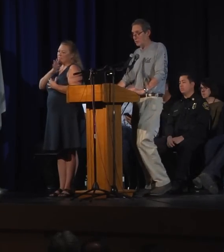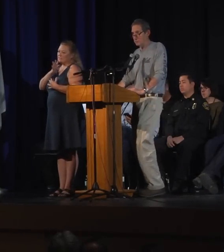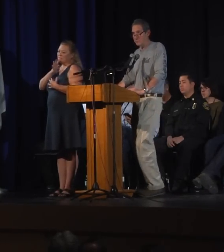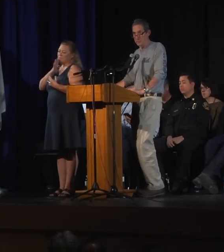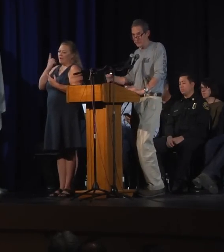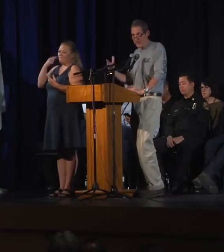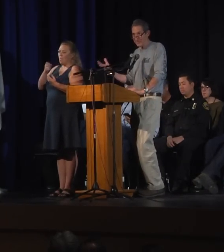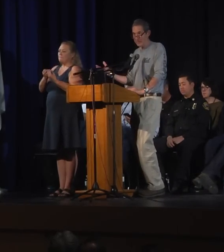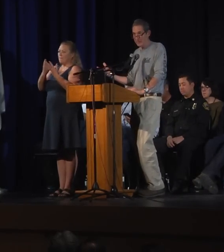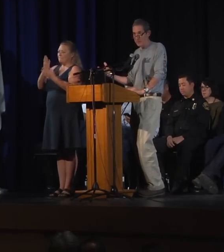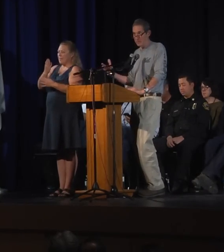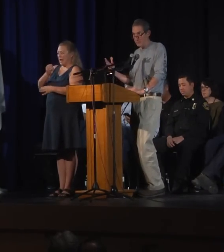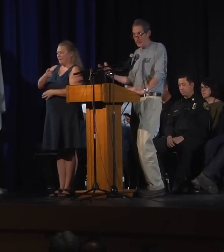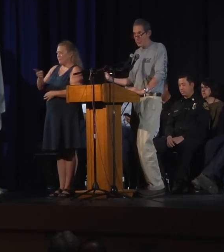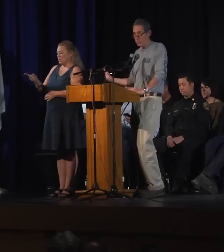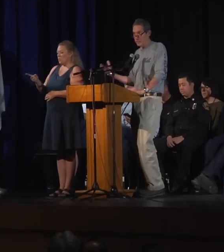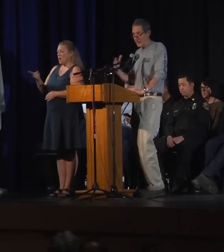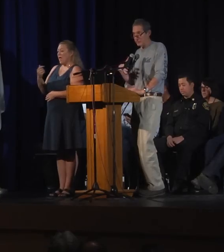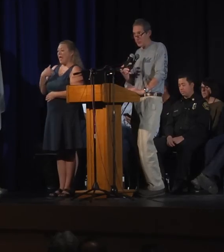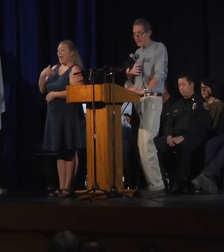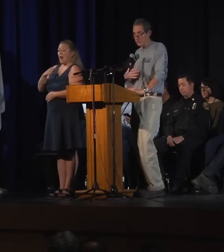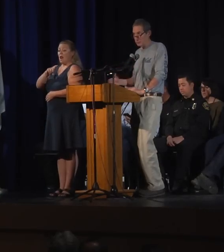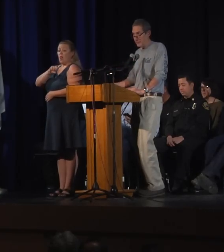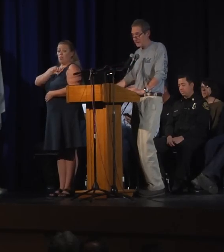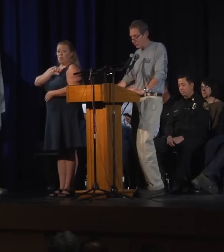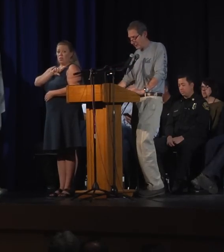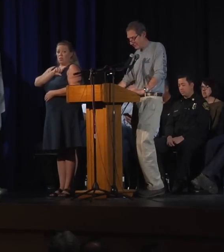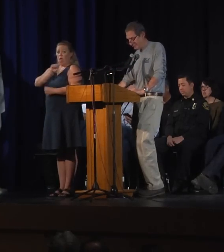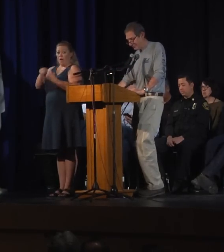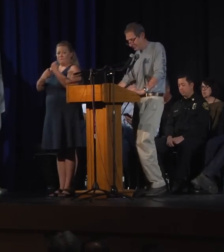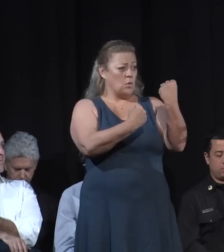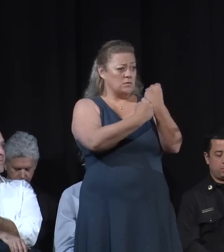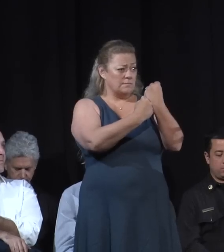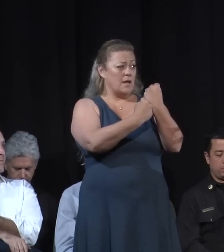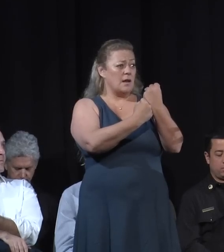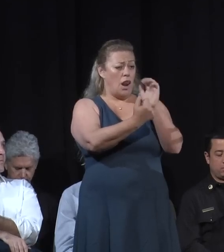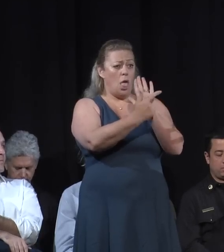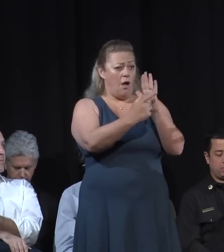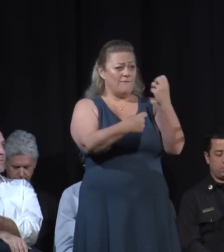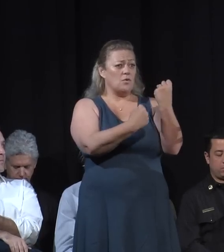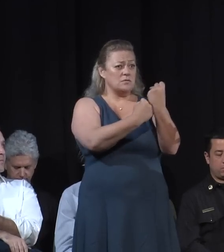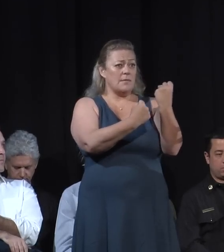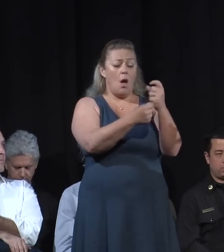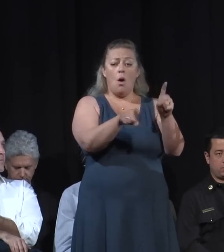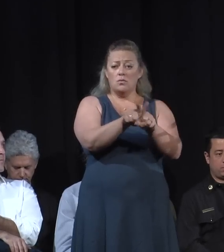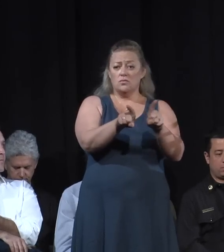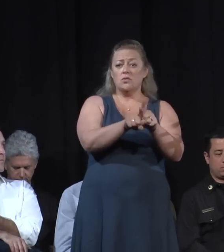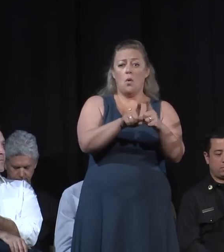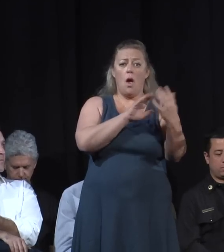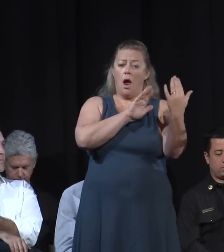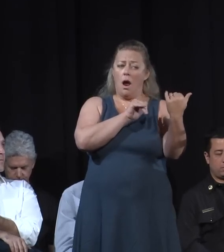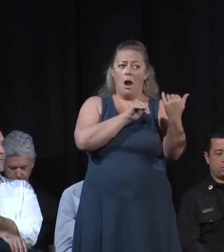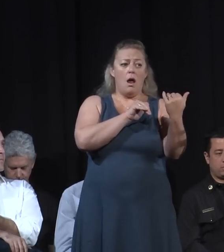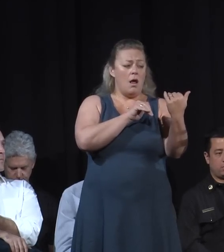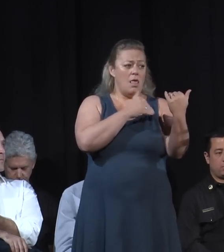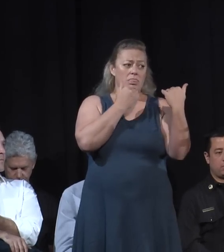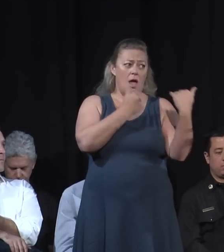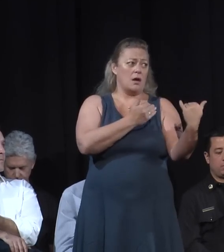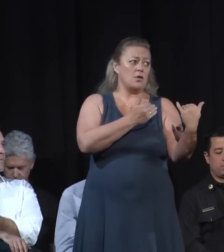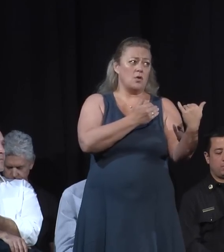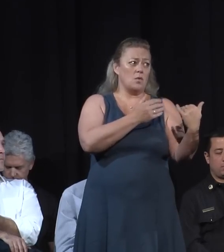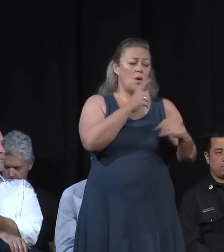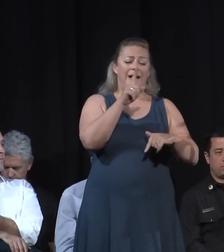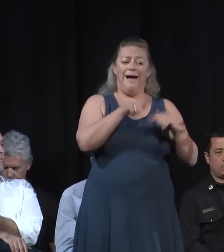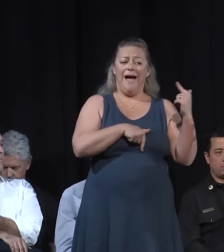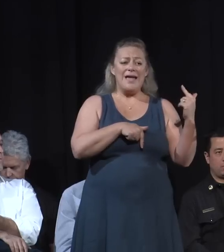law enforcement for protecting my home after I had to evacuate. I can't fathom the pain that people